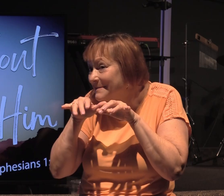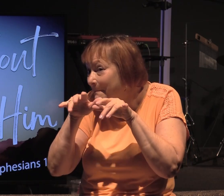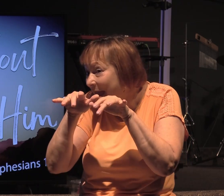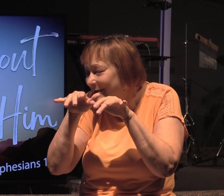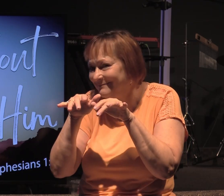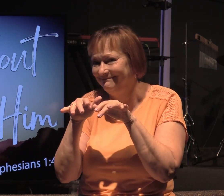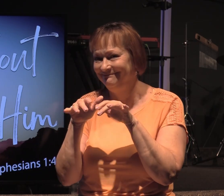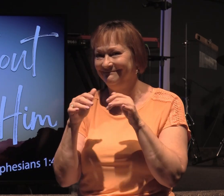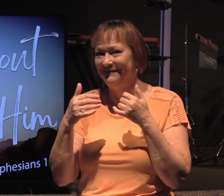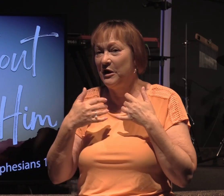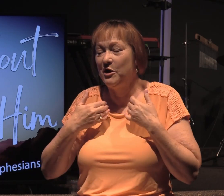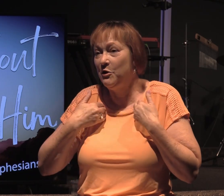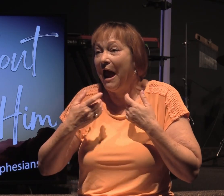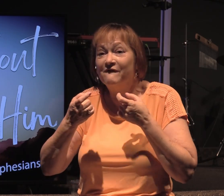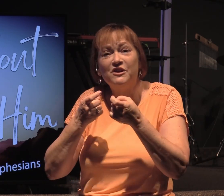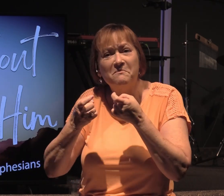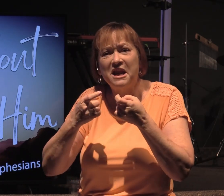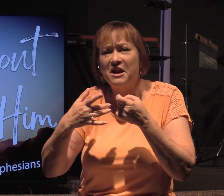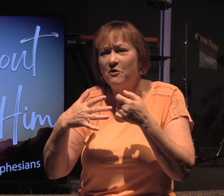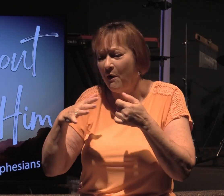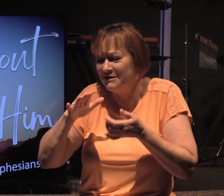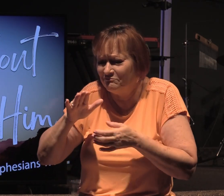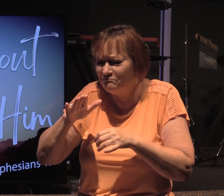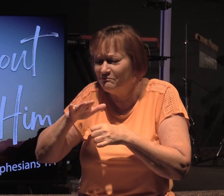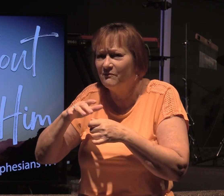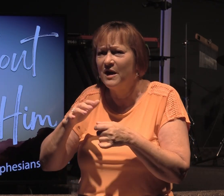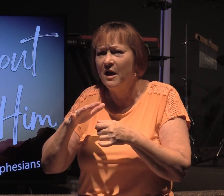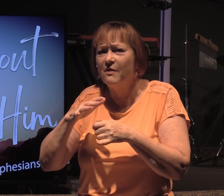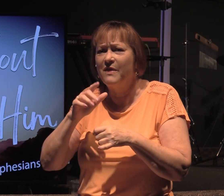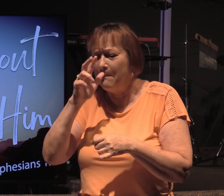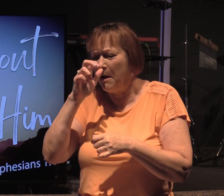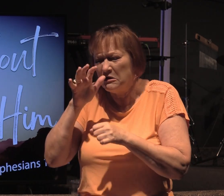You have dominion. Go out and squish that little bug.